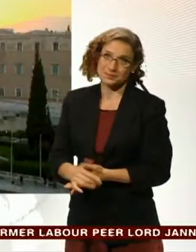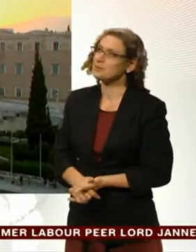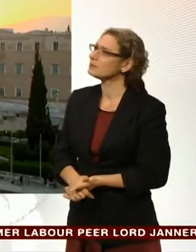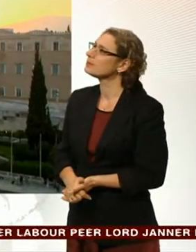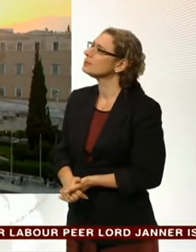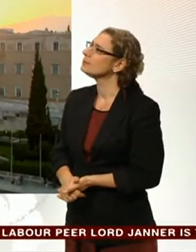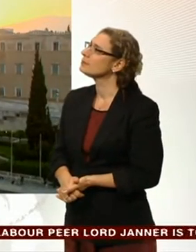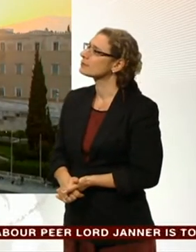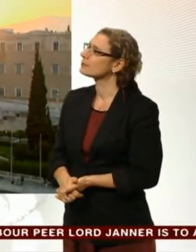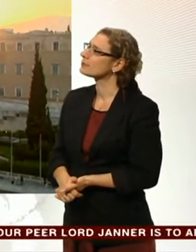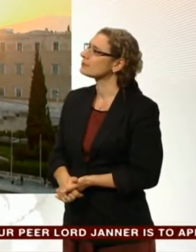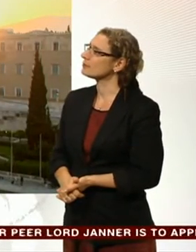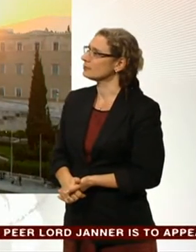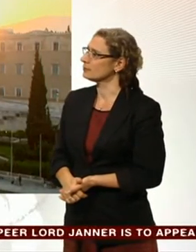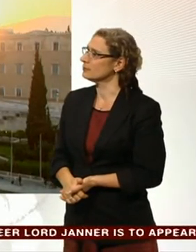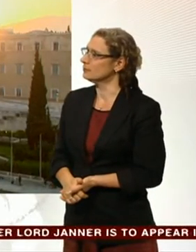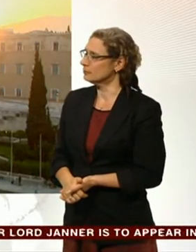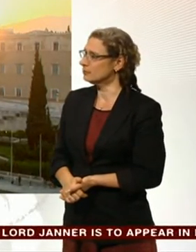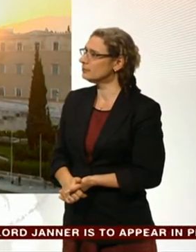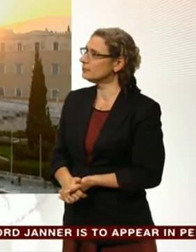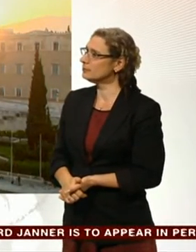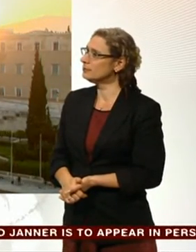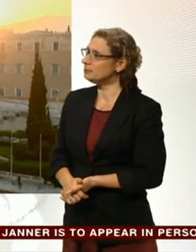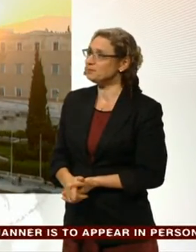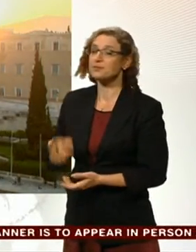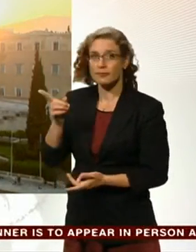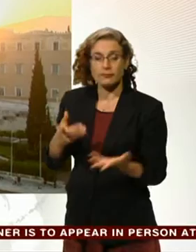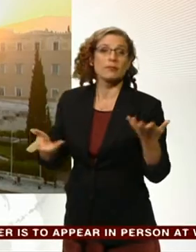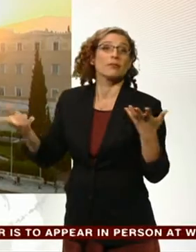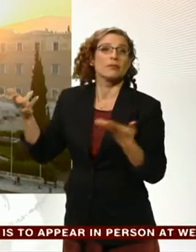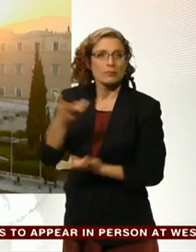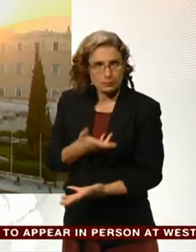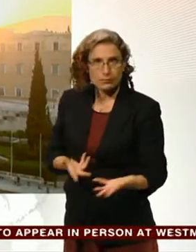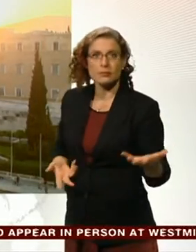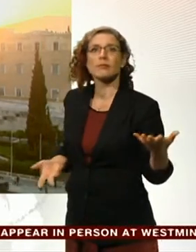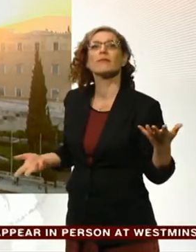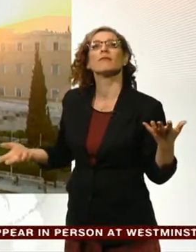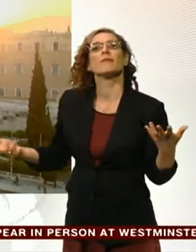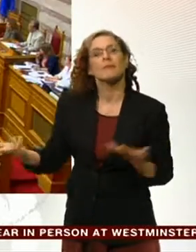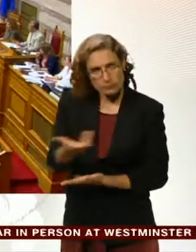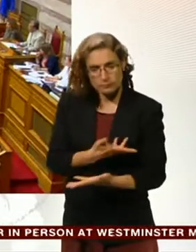At the end of a long night in the Greek Parliament, the talking went on and on.